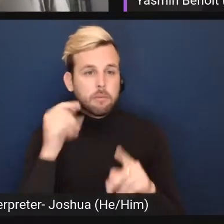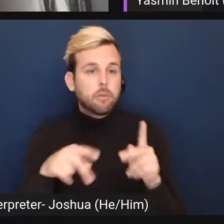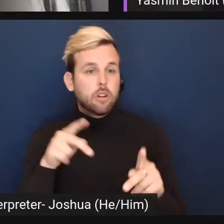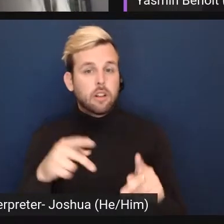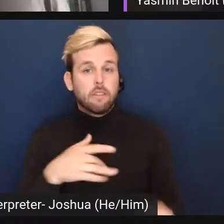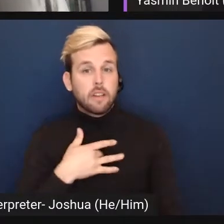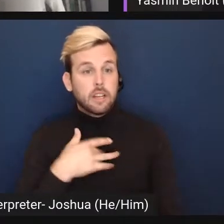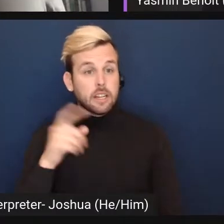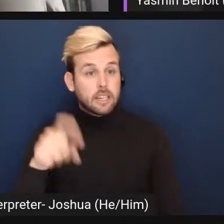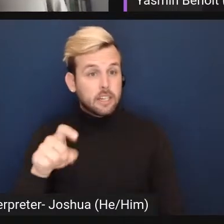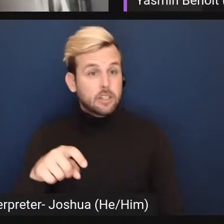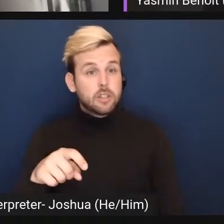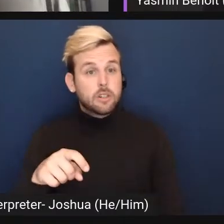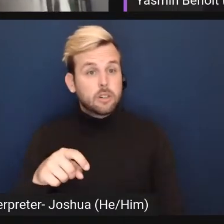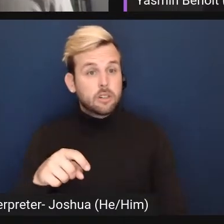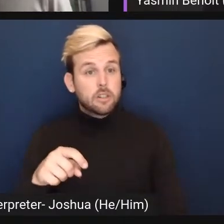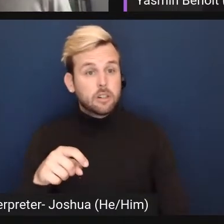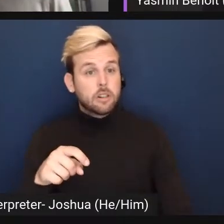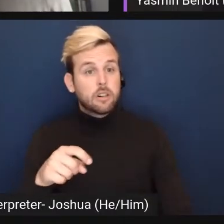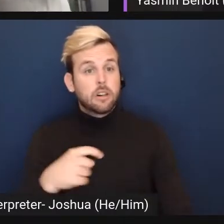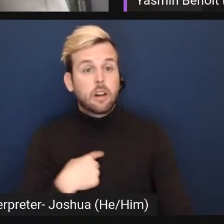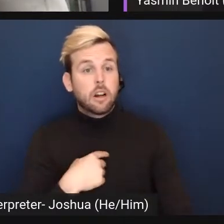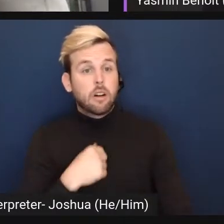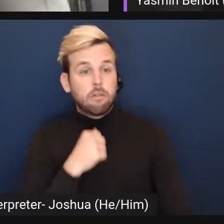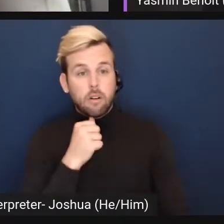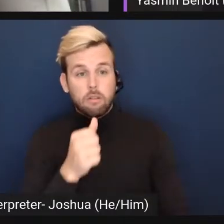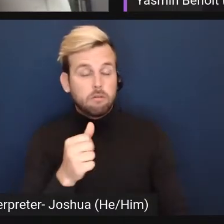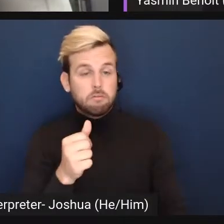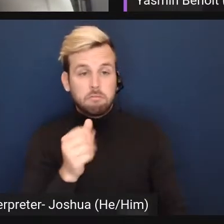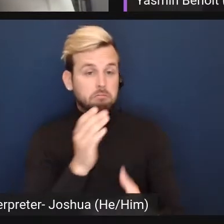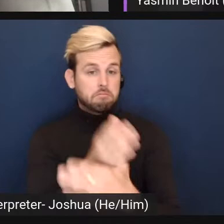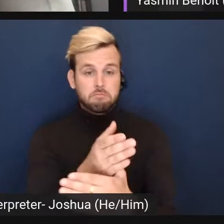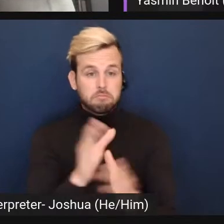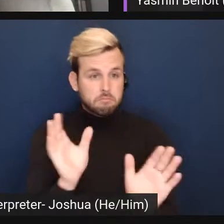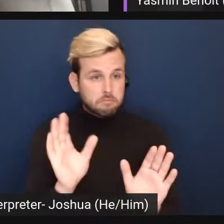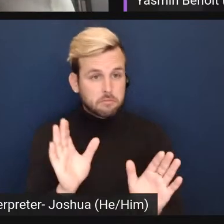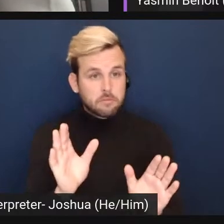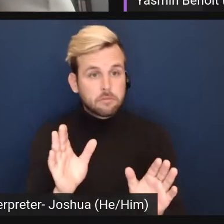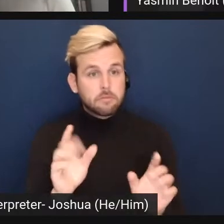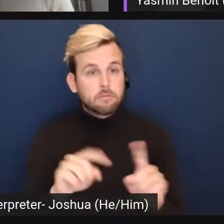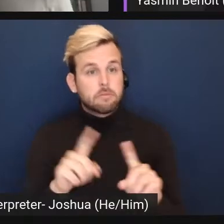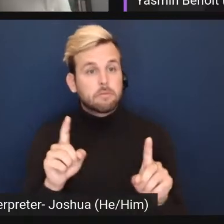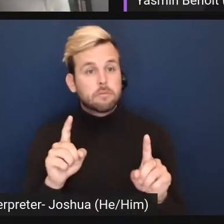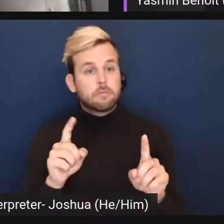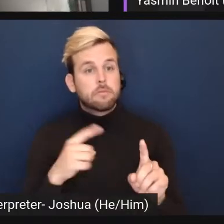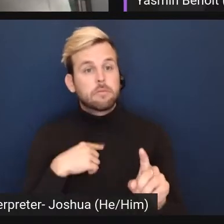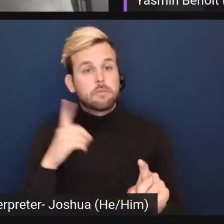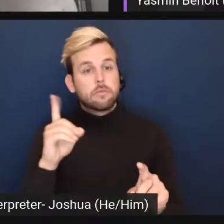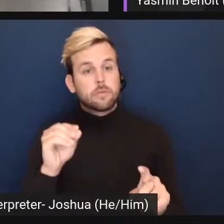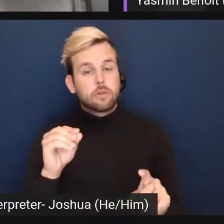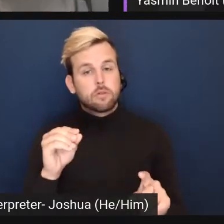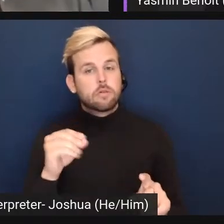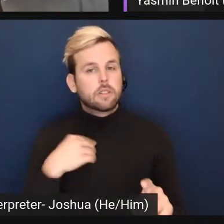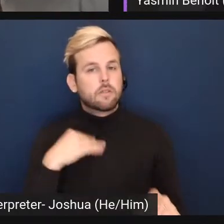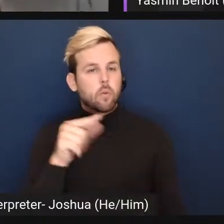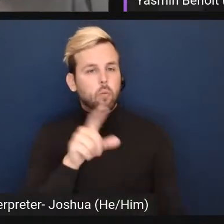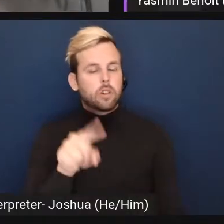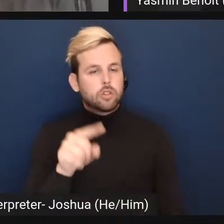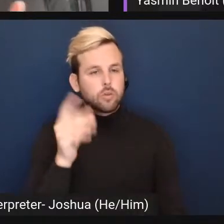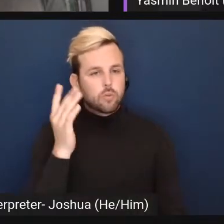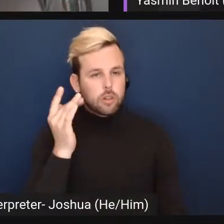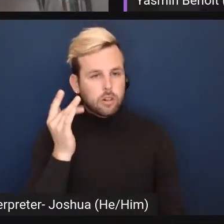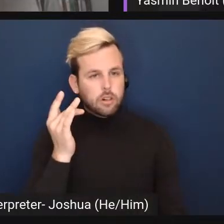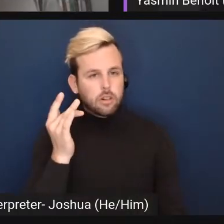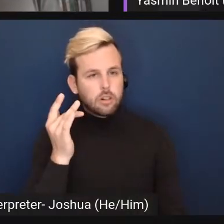feel the need to, um, I won't get in your way. Uh, though I, I do hold that question of why,